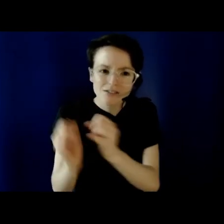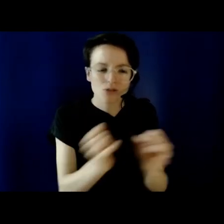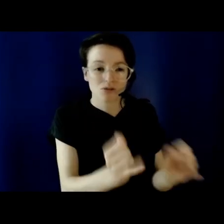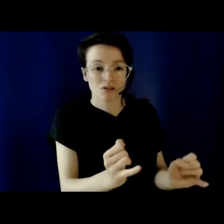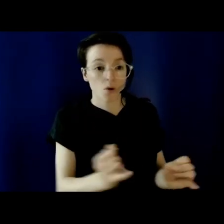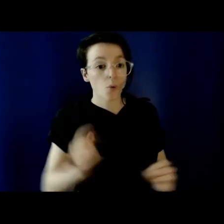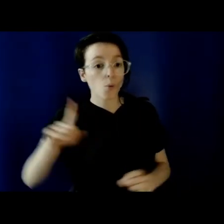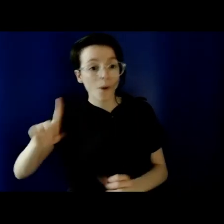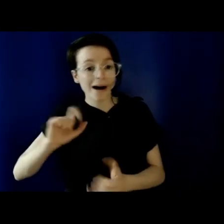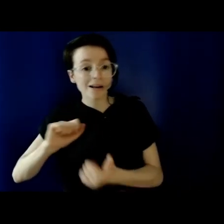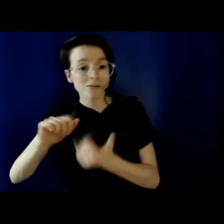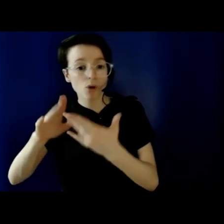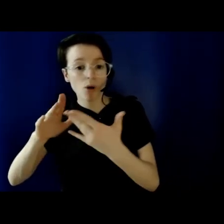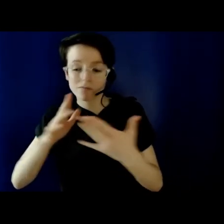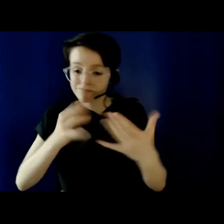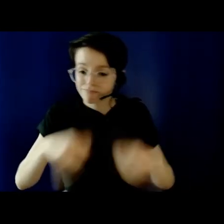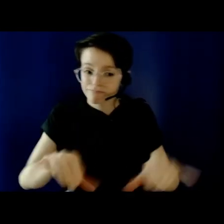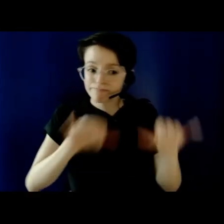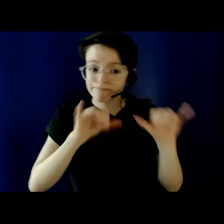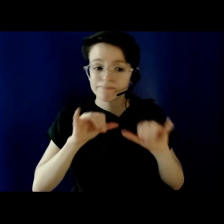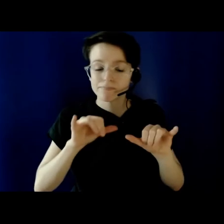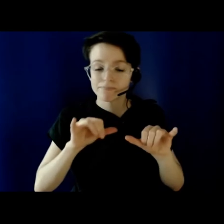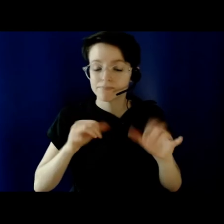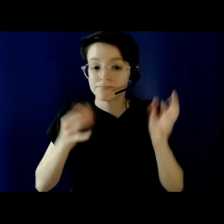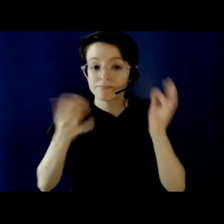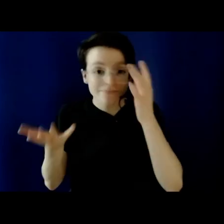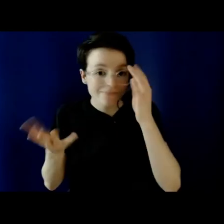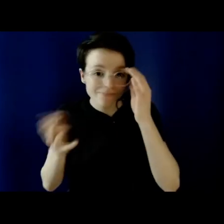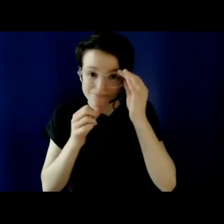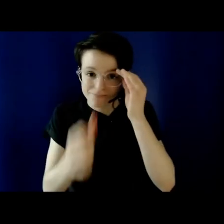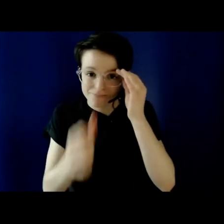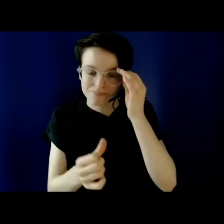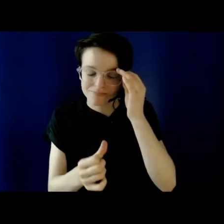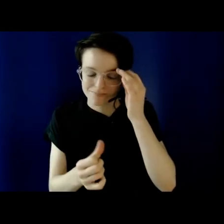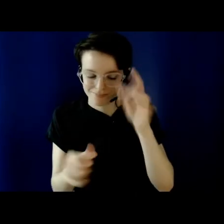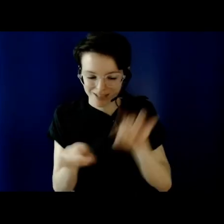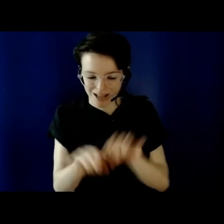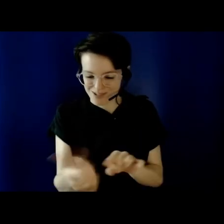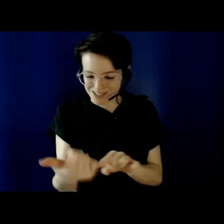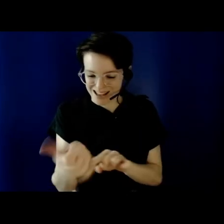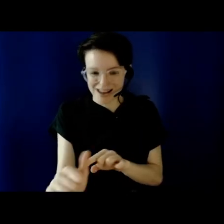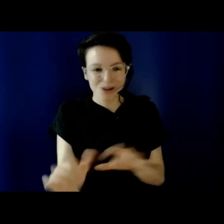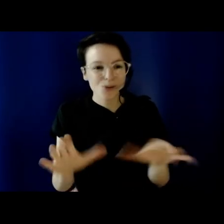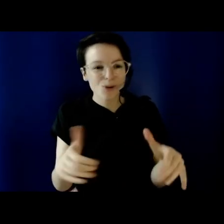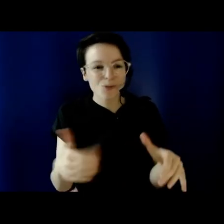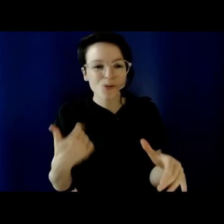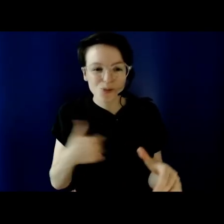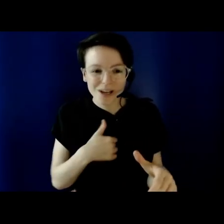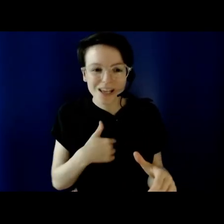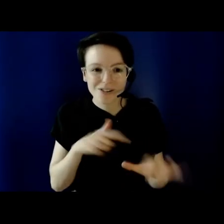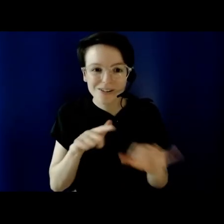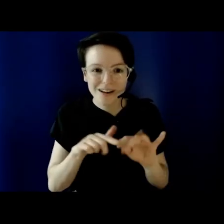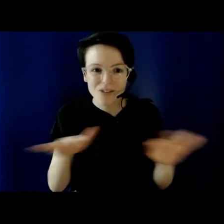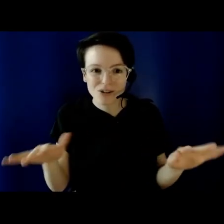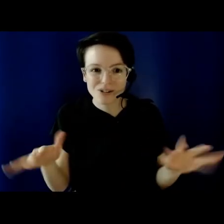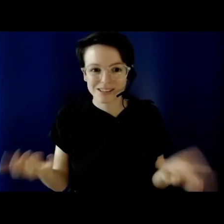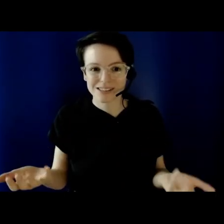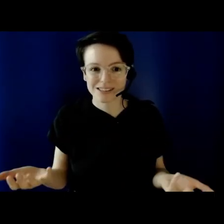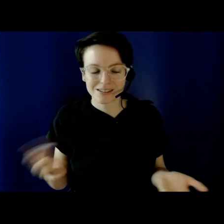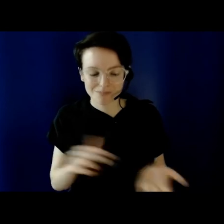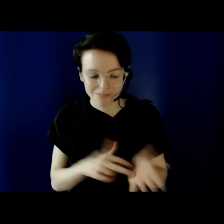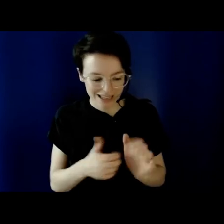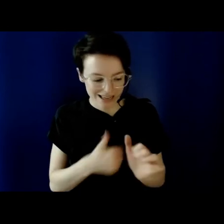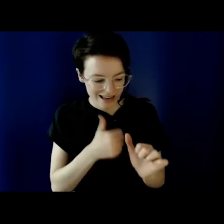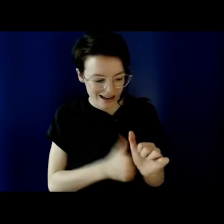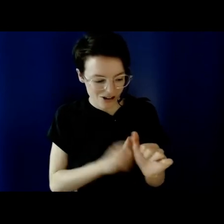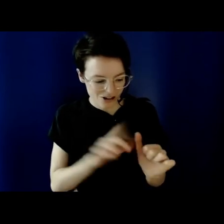Like any other group, there's a lot of diversity, and each of us is going to respond to a situation very differently. And that's the key principle